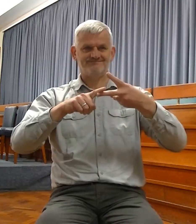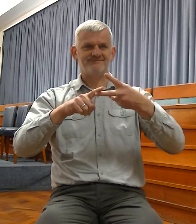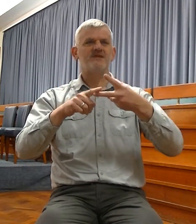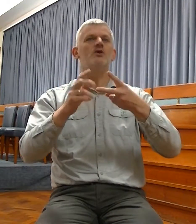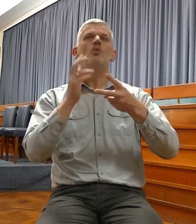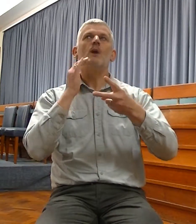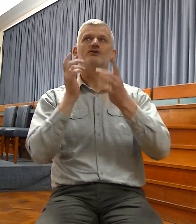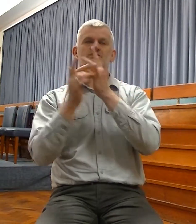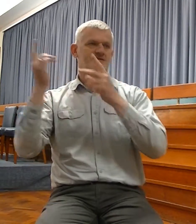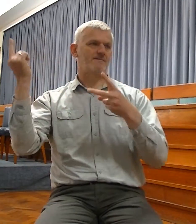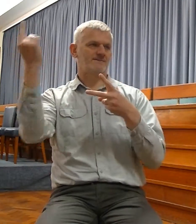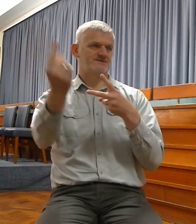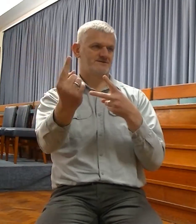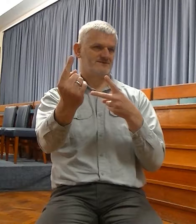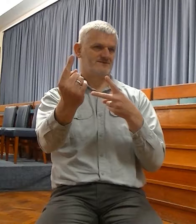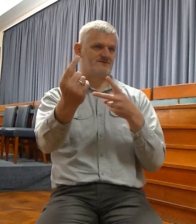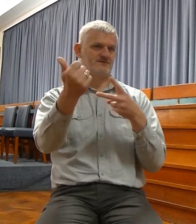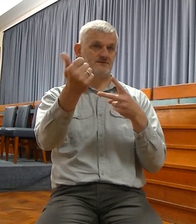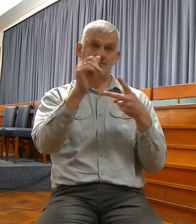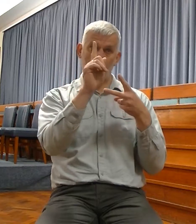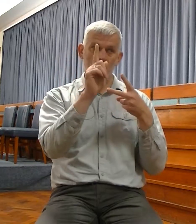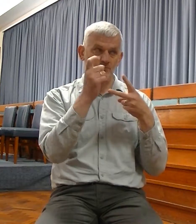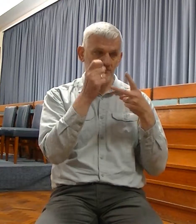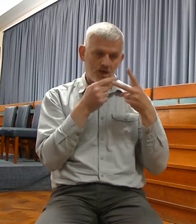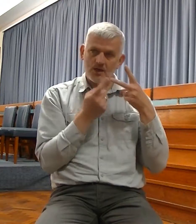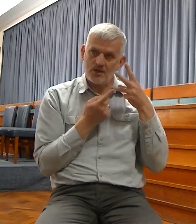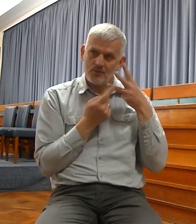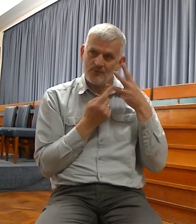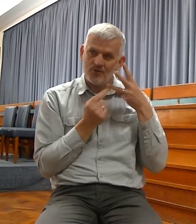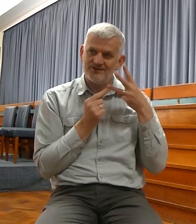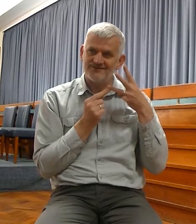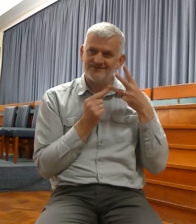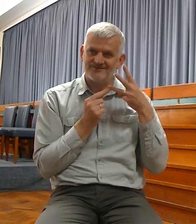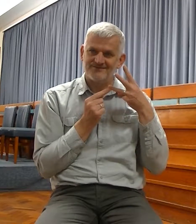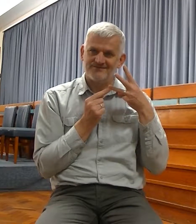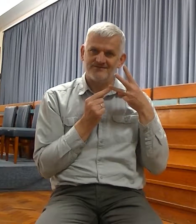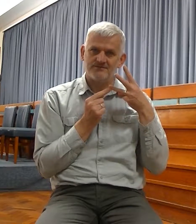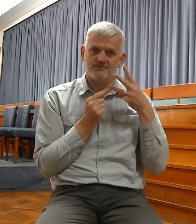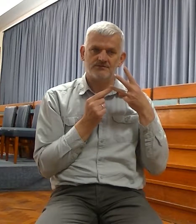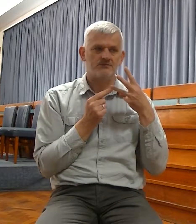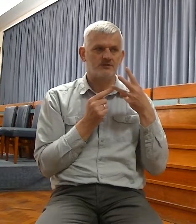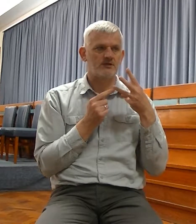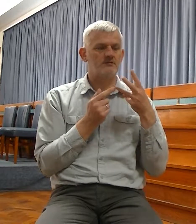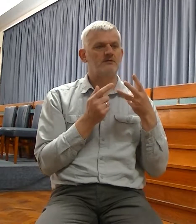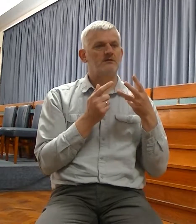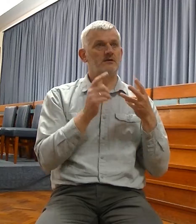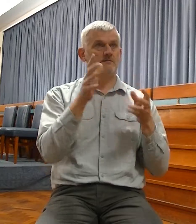is also figurative. Because the uniting of Israel and Judah embraces even the